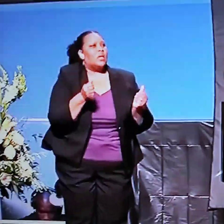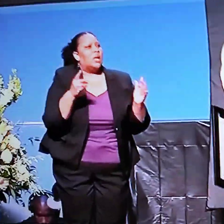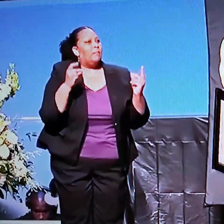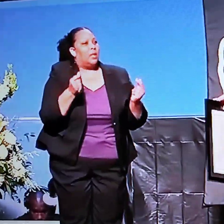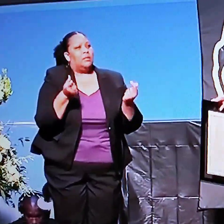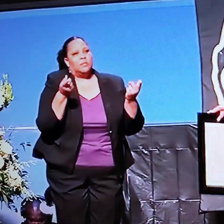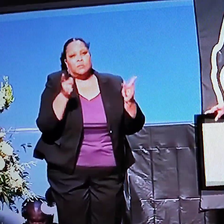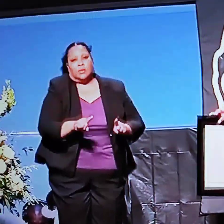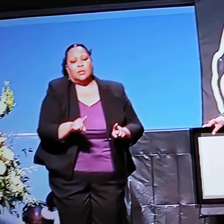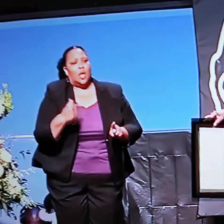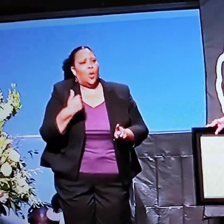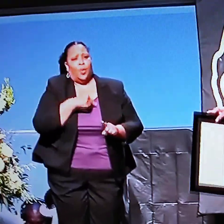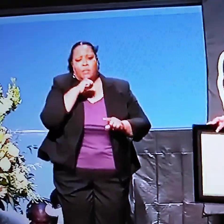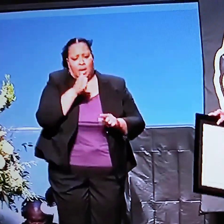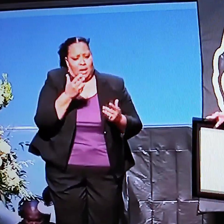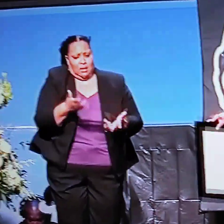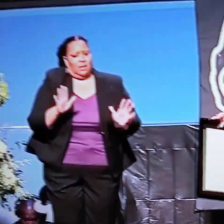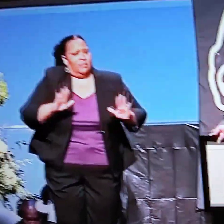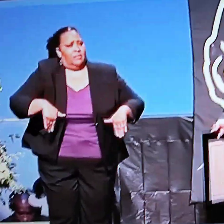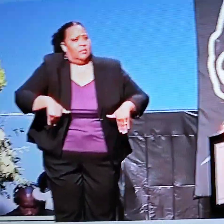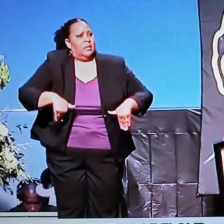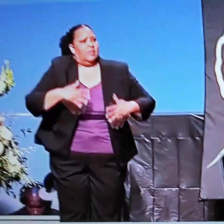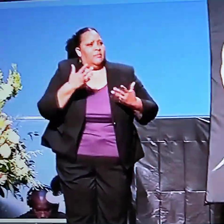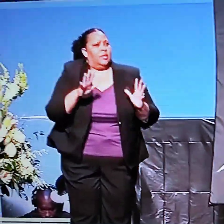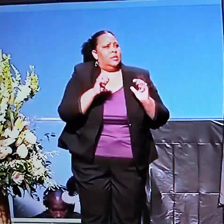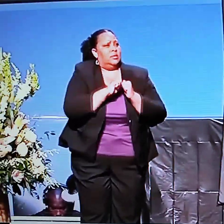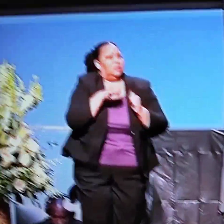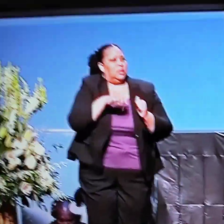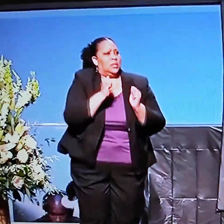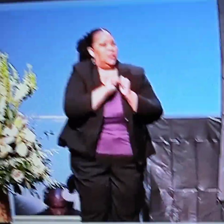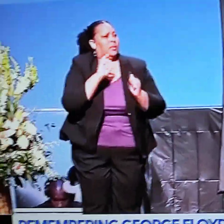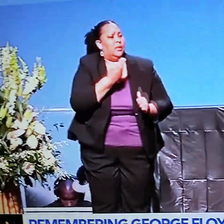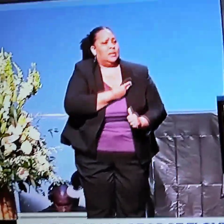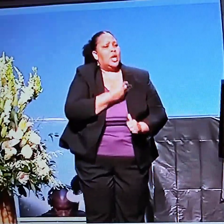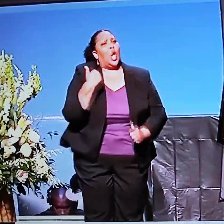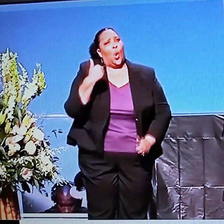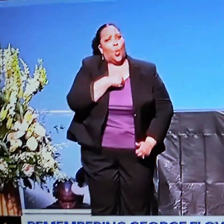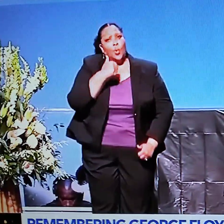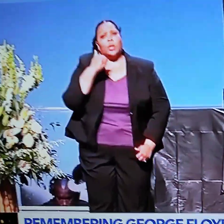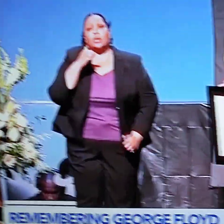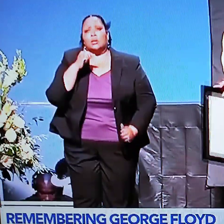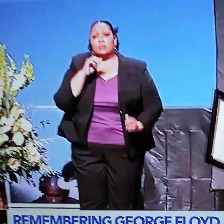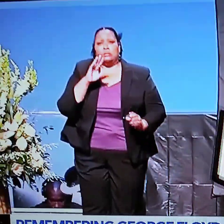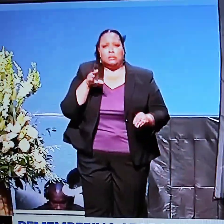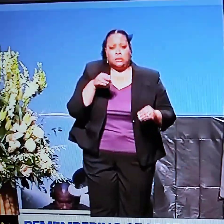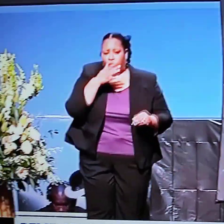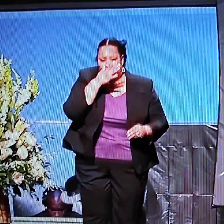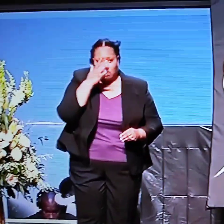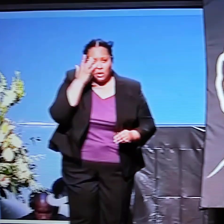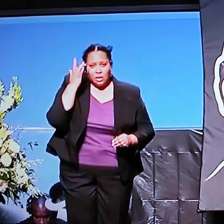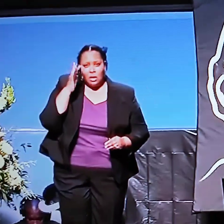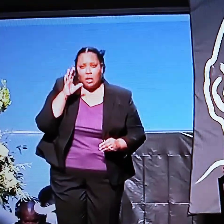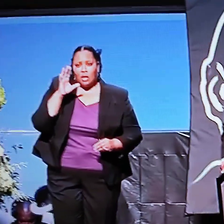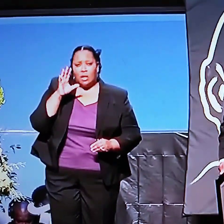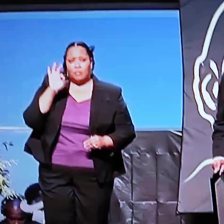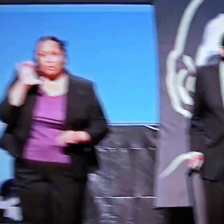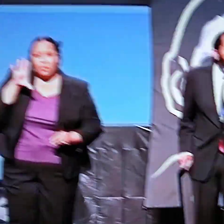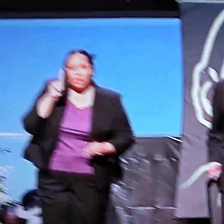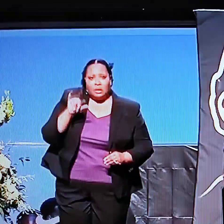This country has not reconciled its differences with us. We survived slavery, but we didn't reconcile.